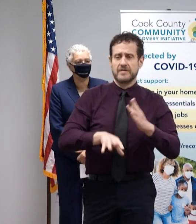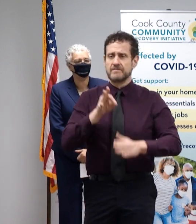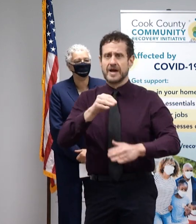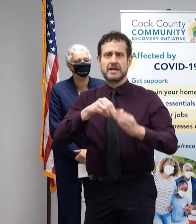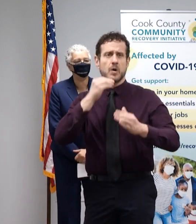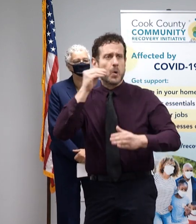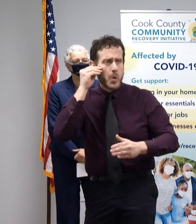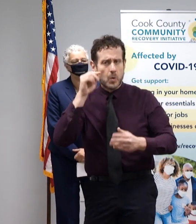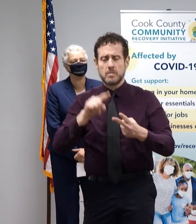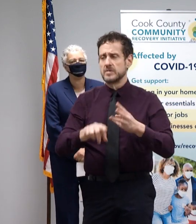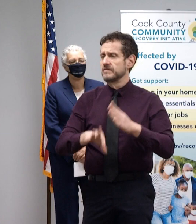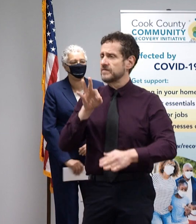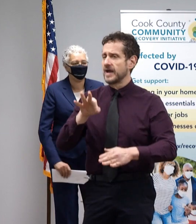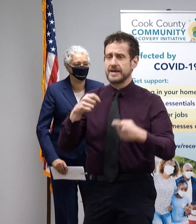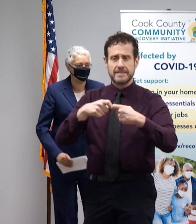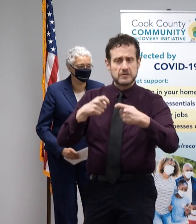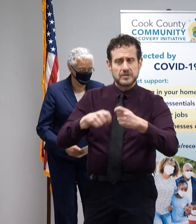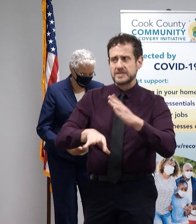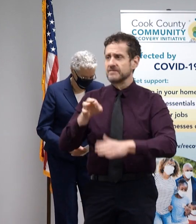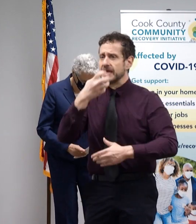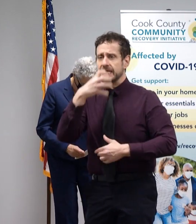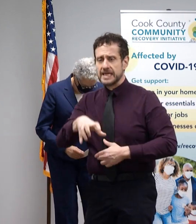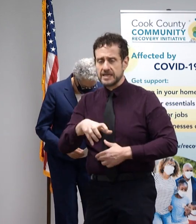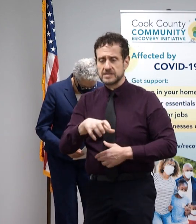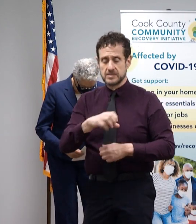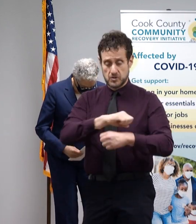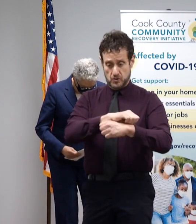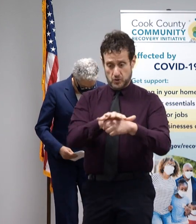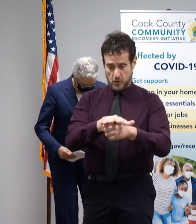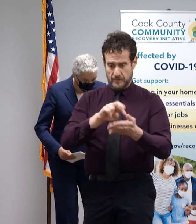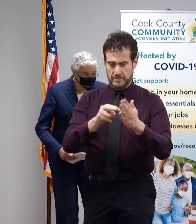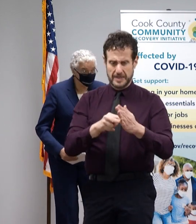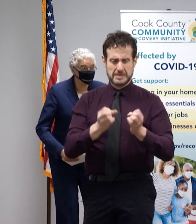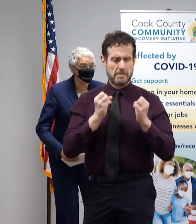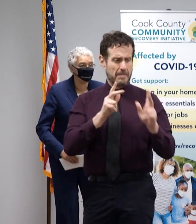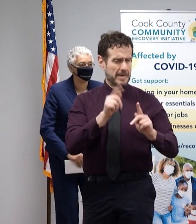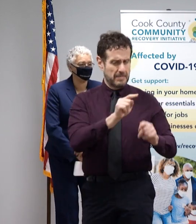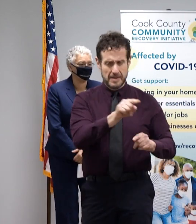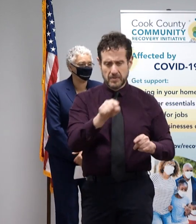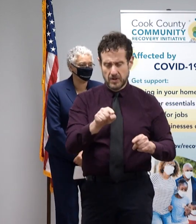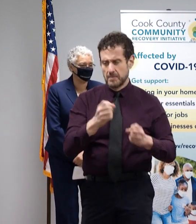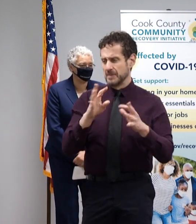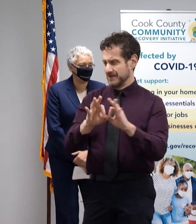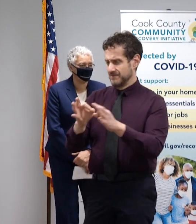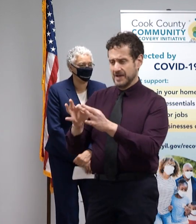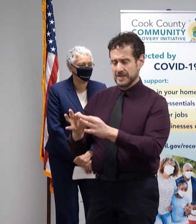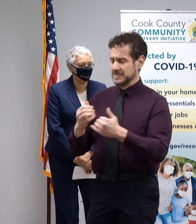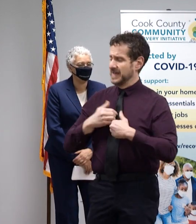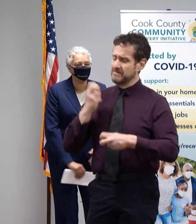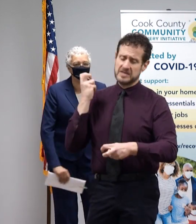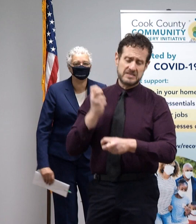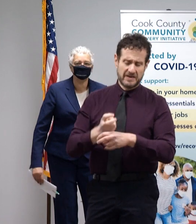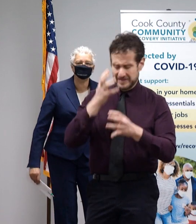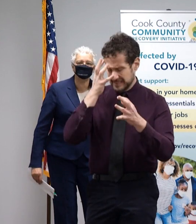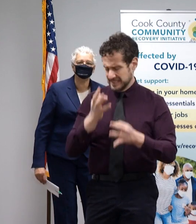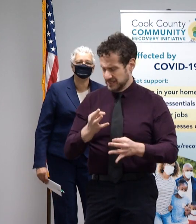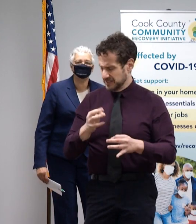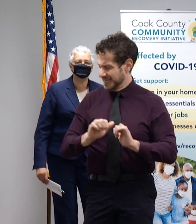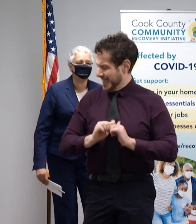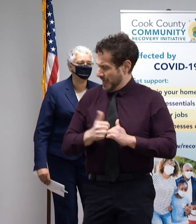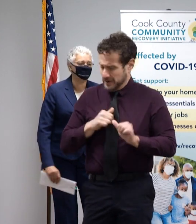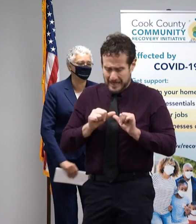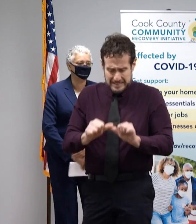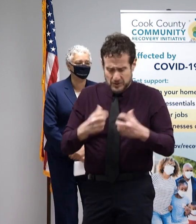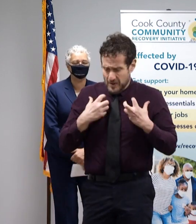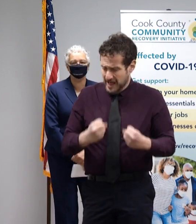electricity, and heat. COVID has forced individuals and families to make hard choices to stay healthy, to maintain their well-being,